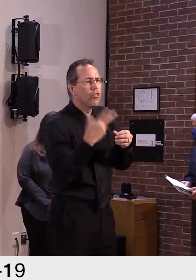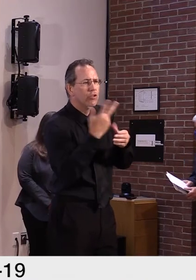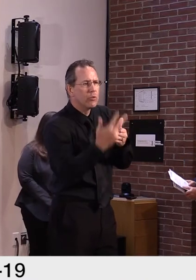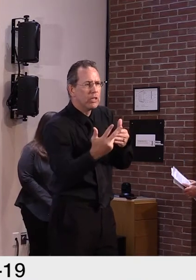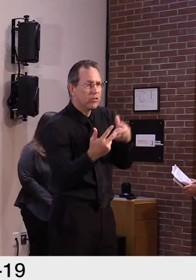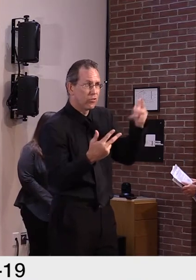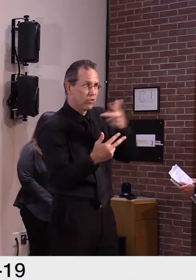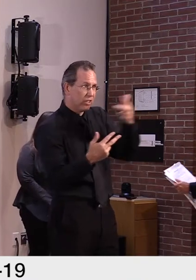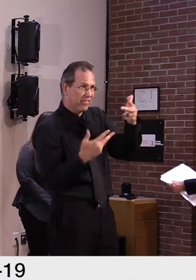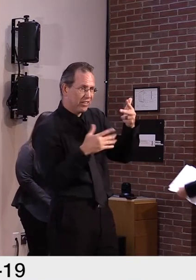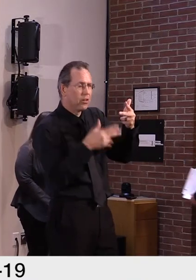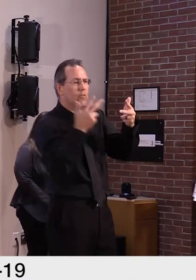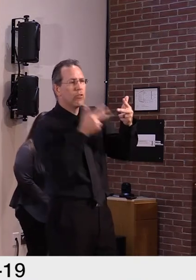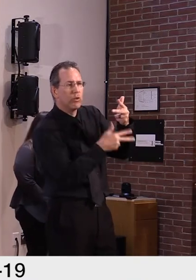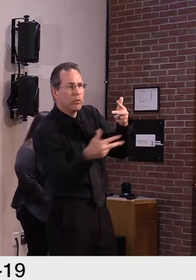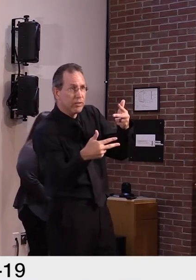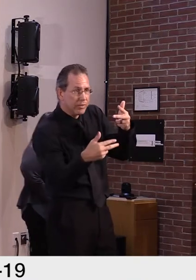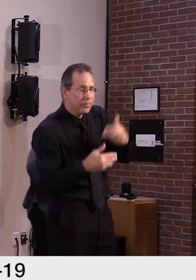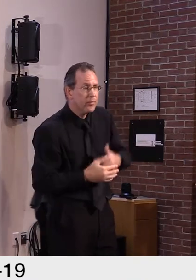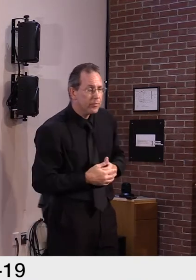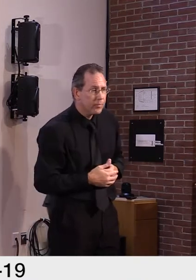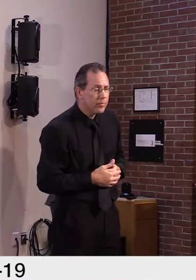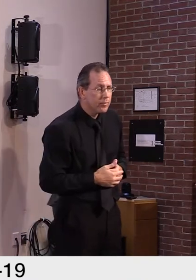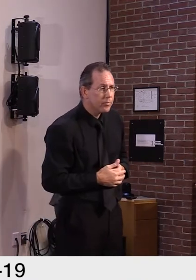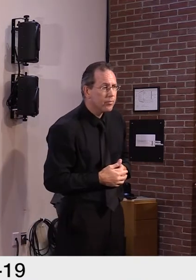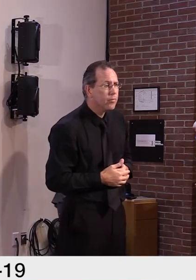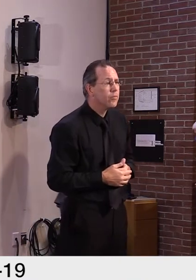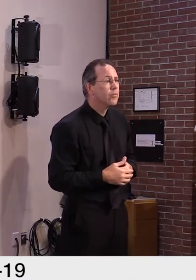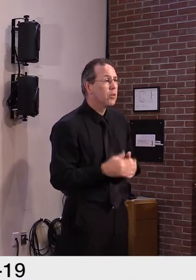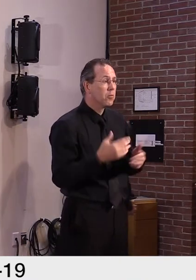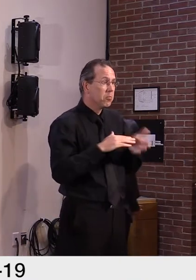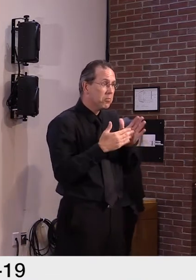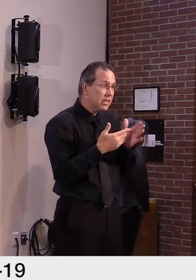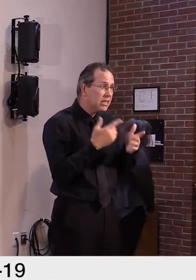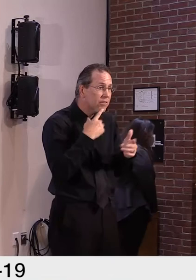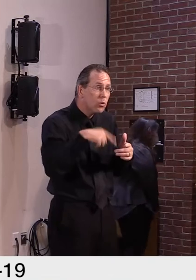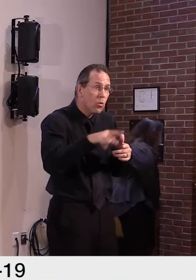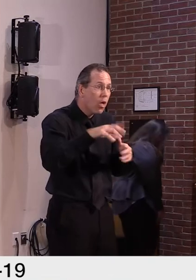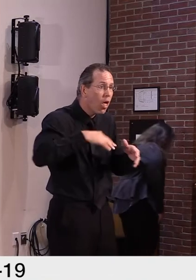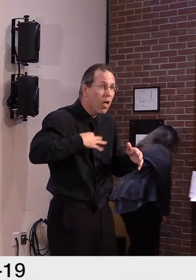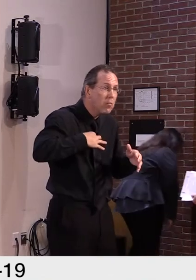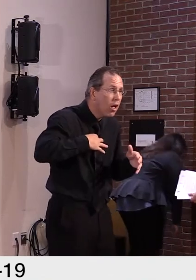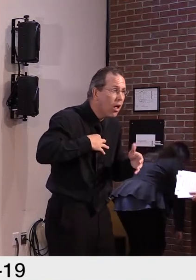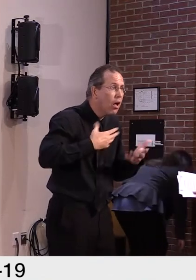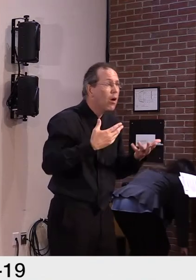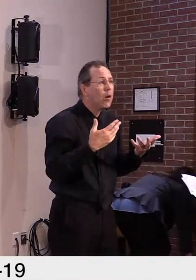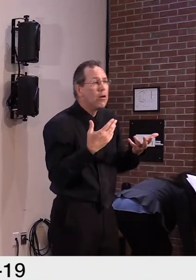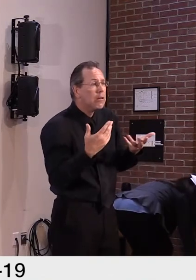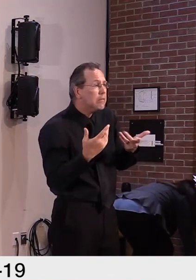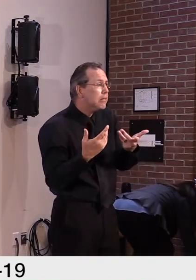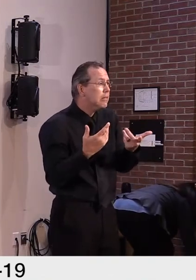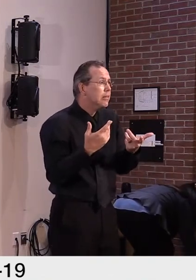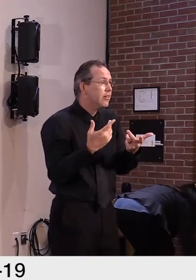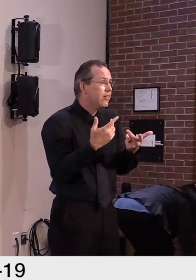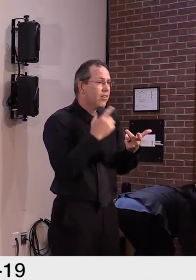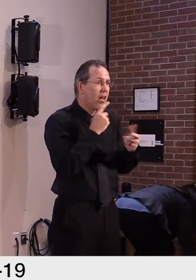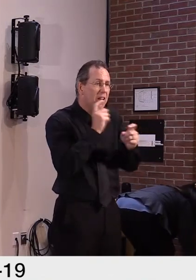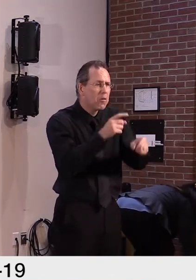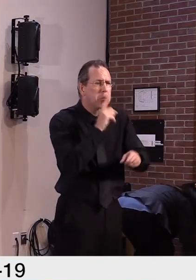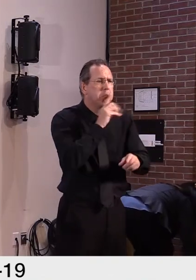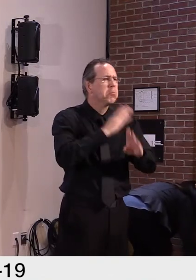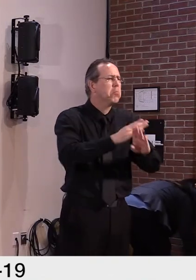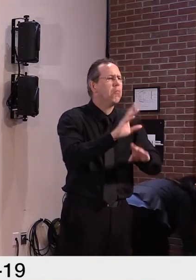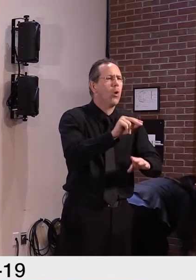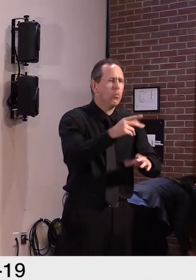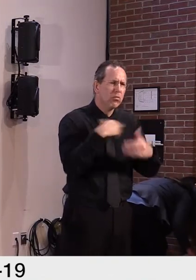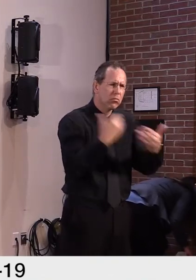that if someone hasn't received a check yet, that they're not going to receive a check. Um, if they did certify, it may just be that, um, they